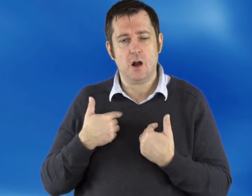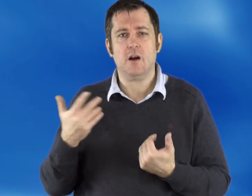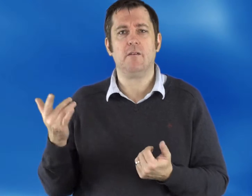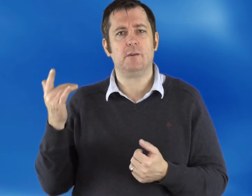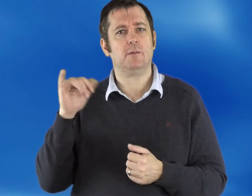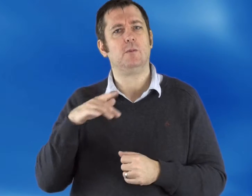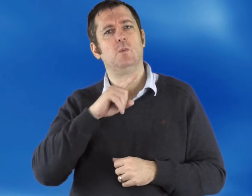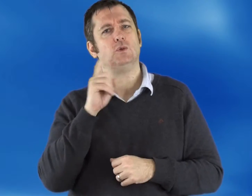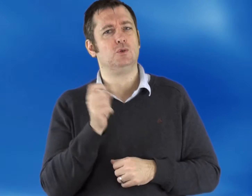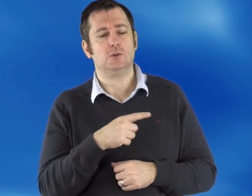What about deaf users?